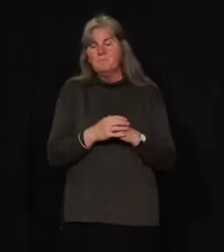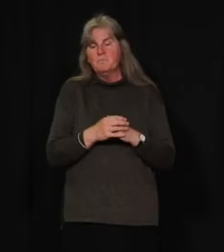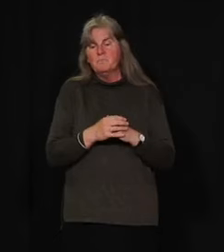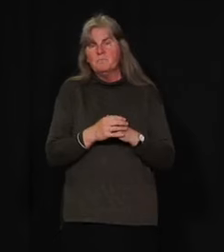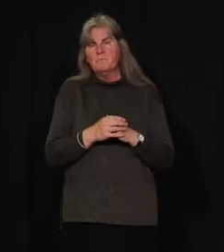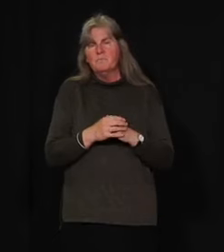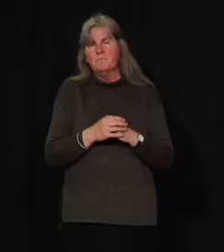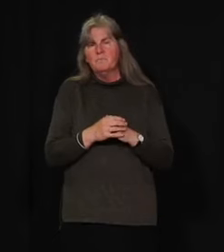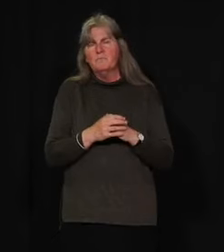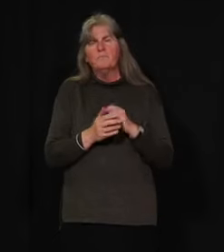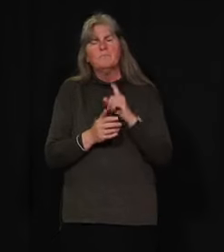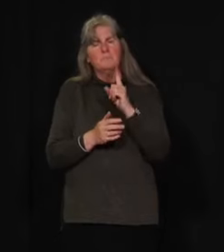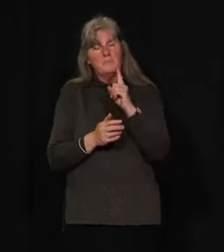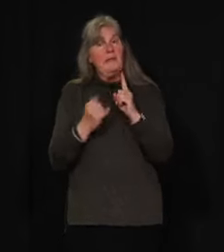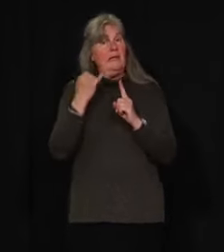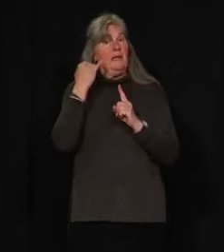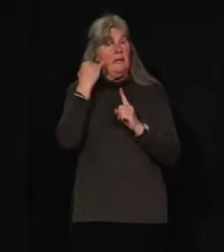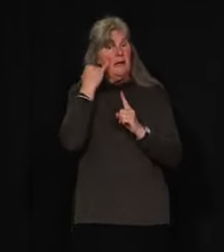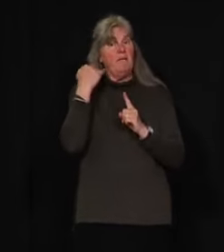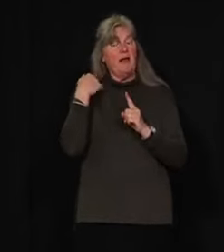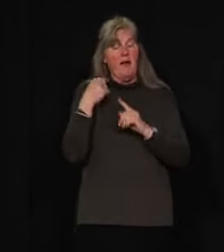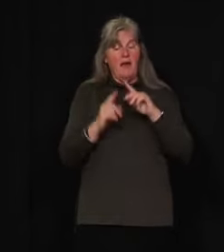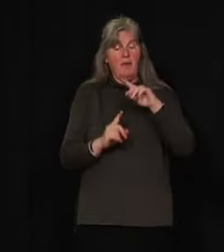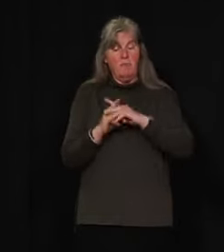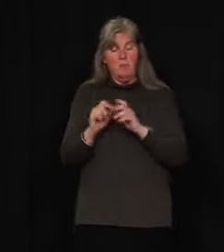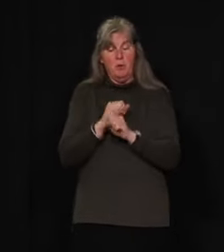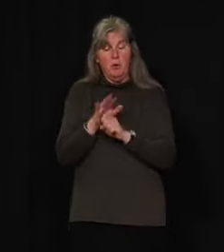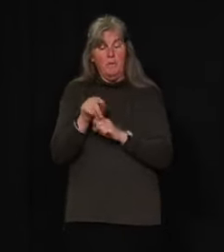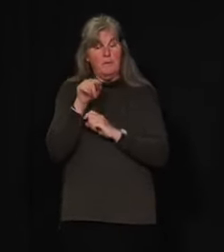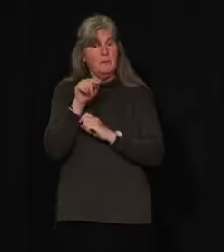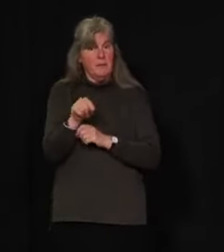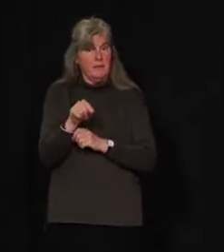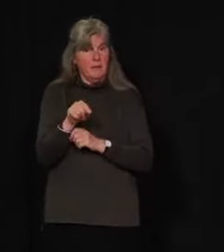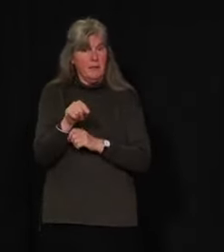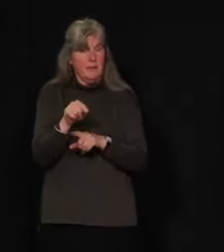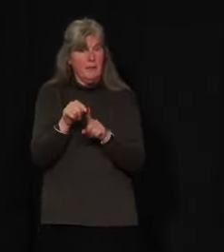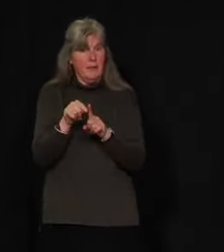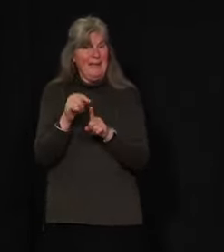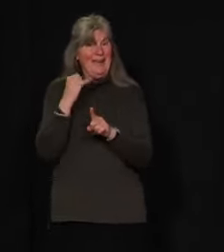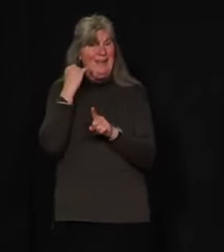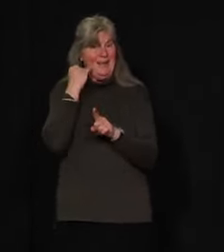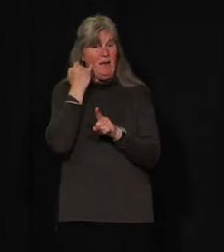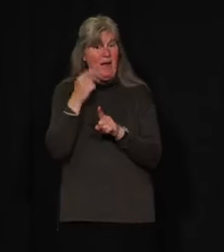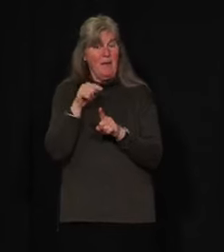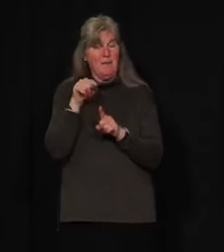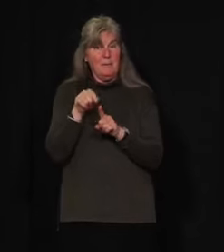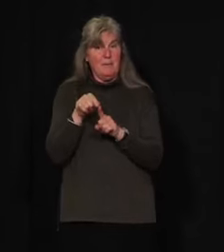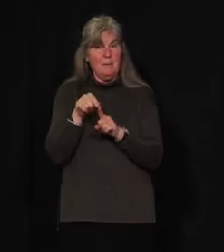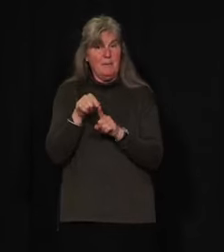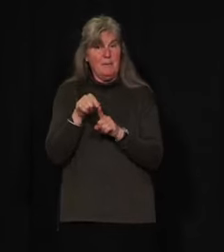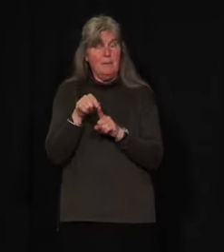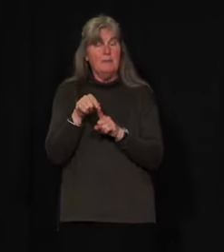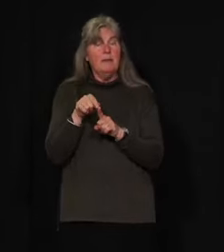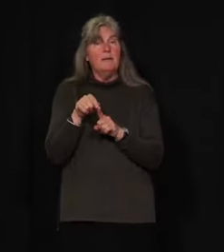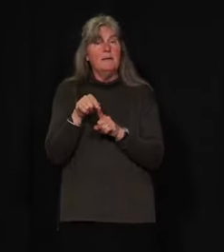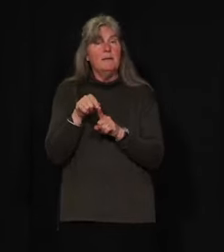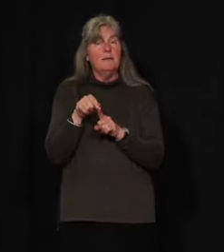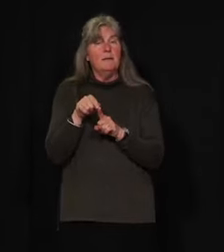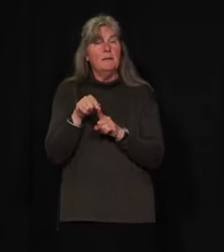Now, if there were a case, how would that play out might be the more important question. And one thing